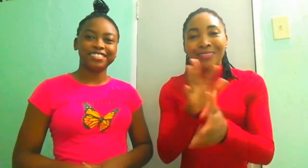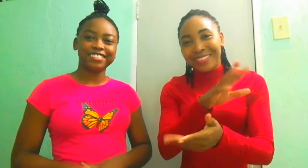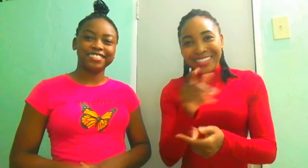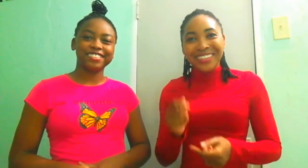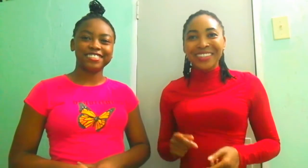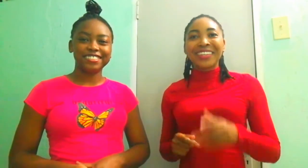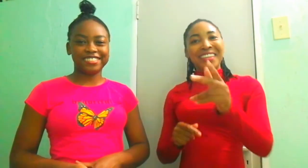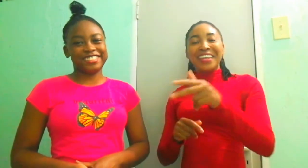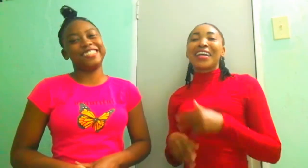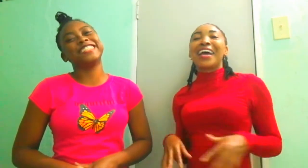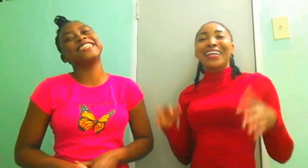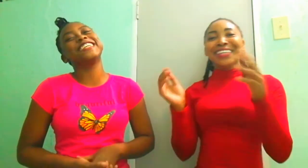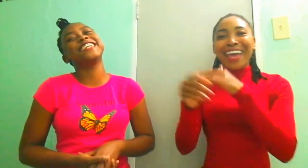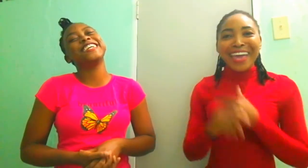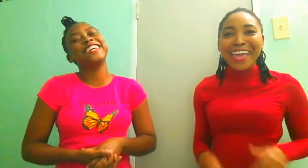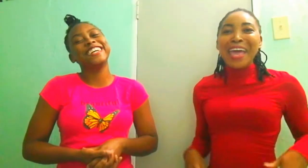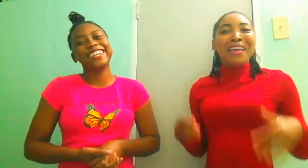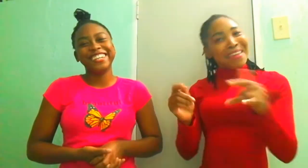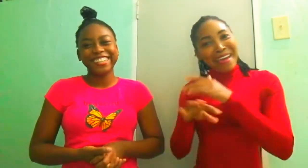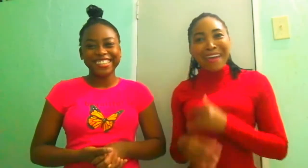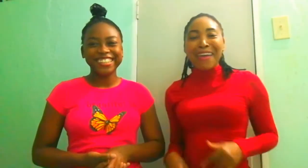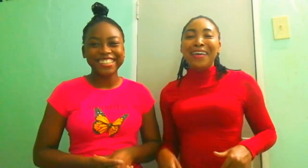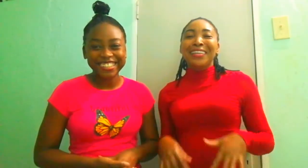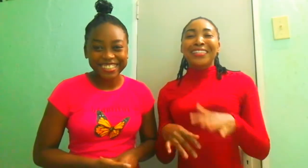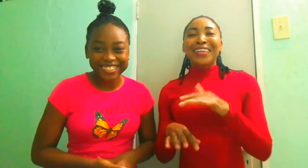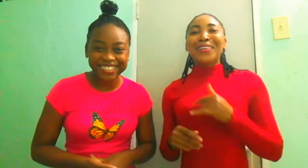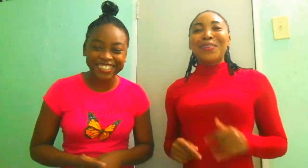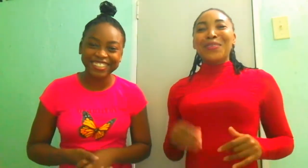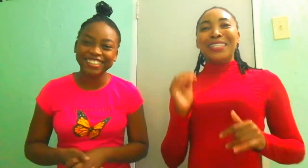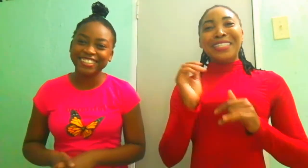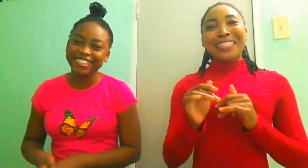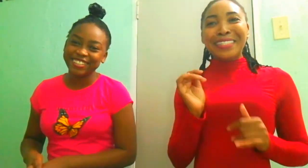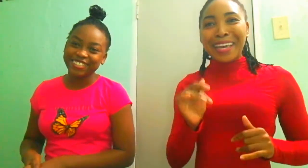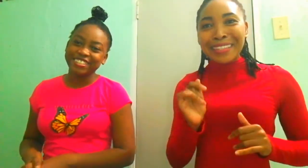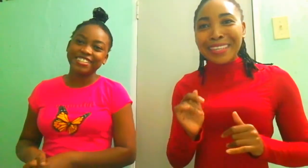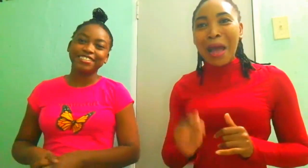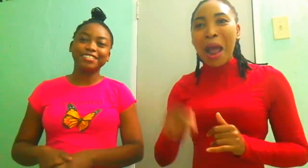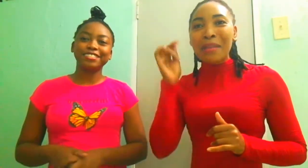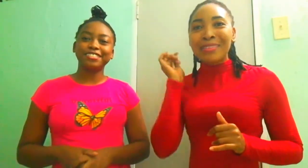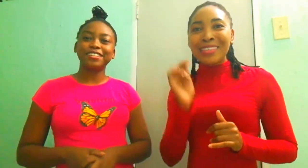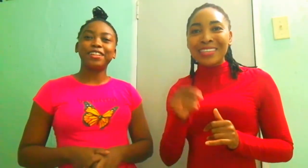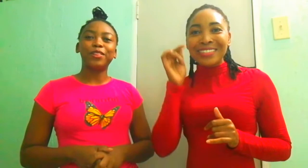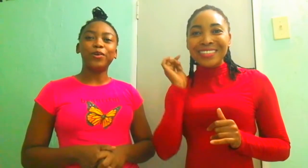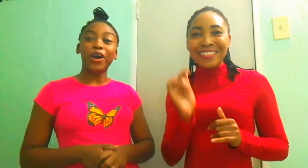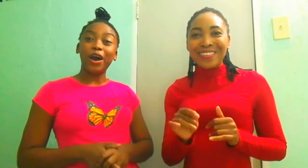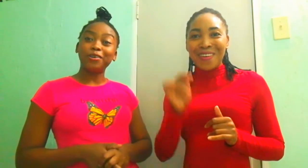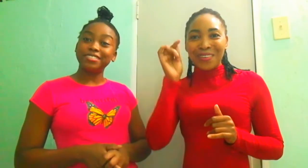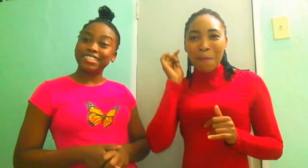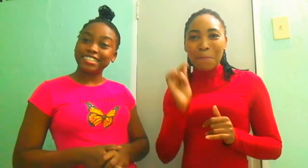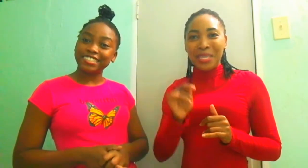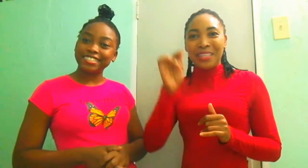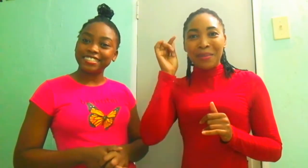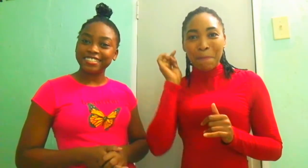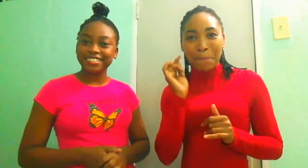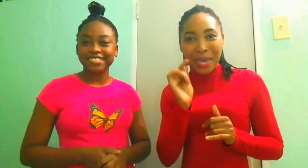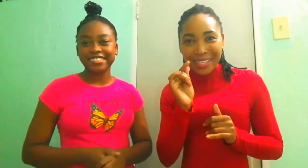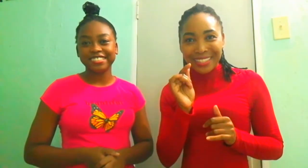you know yeah yeah so you don't know the team set this is gonna be the best